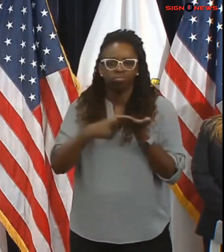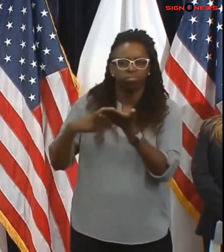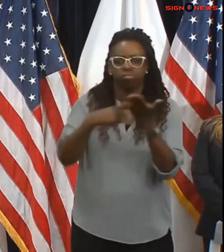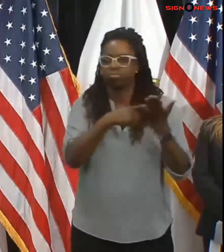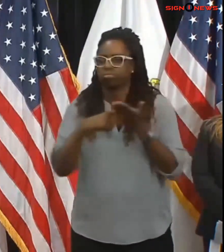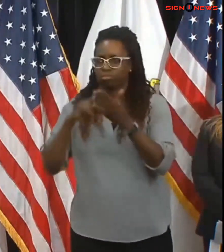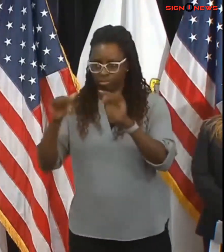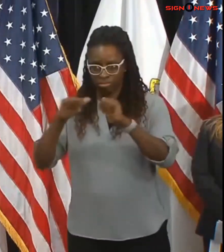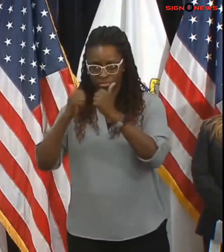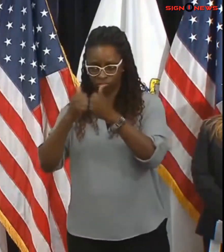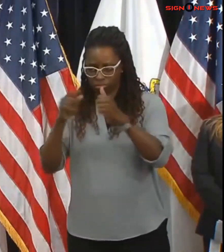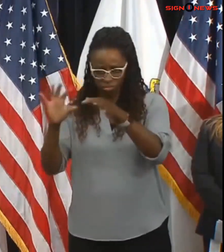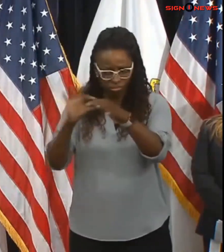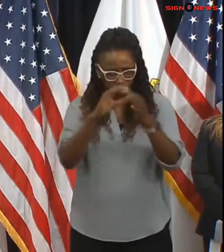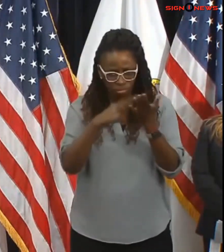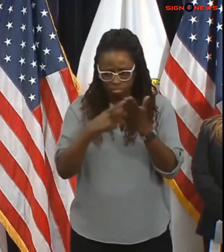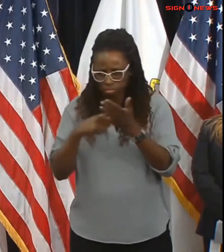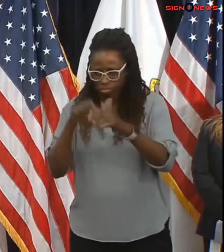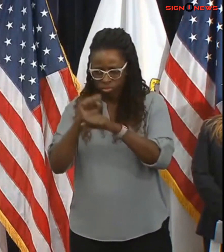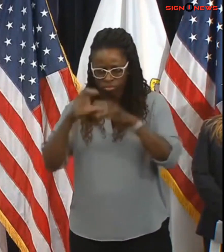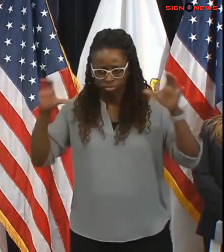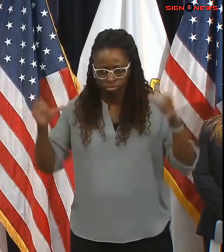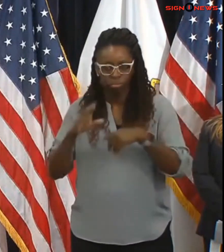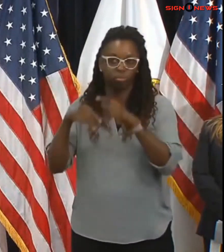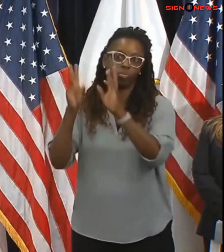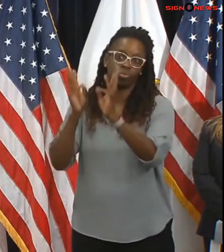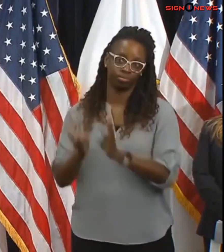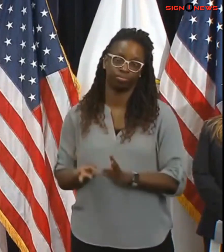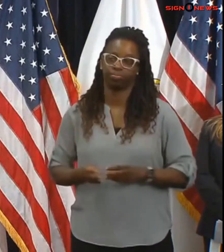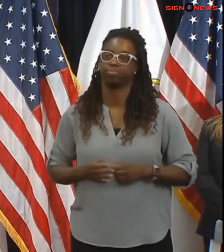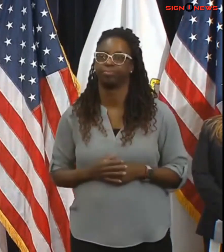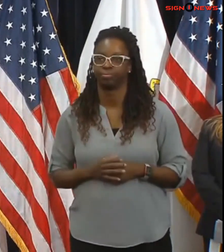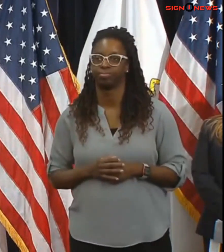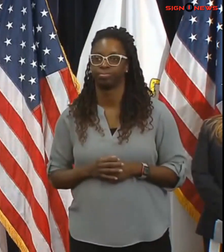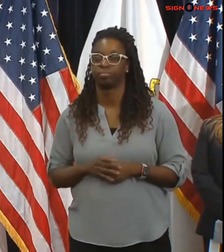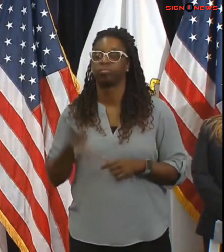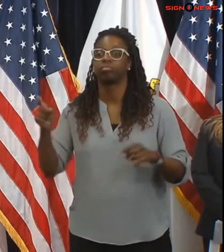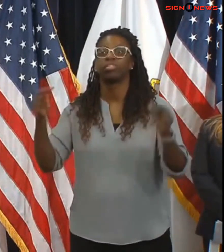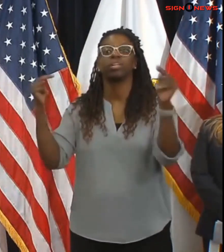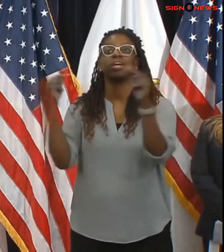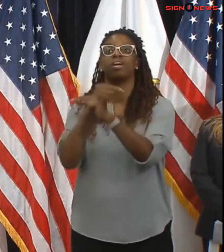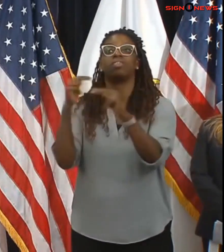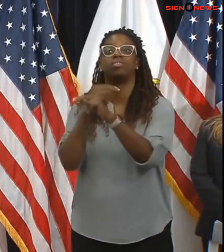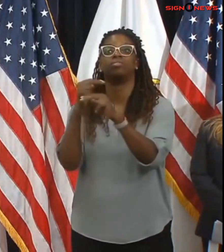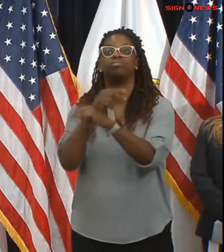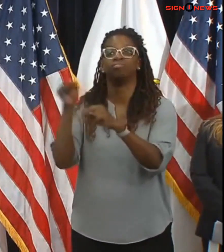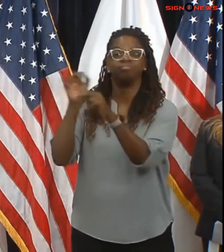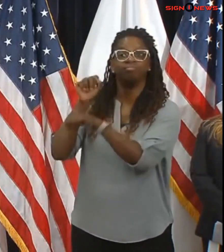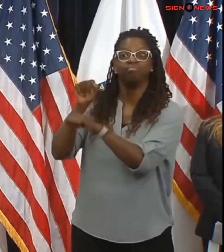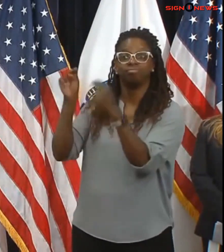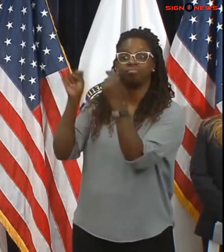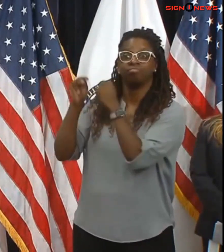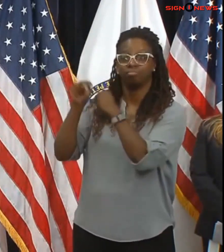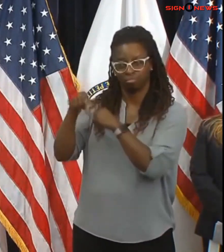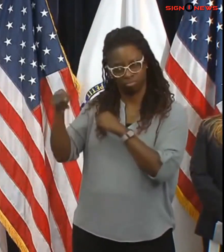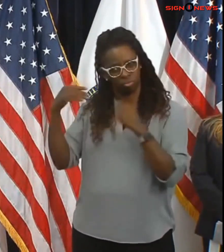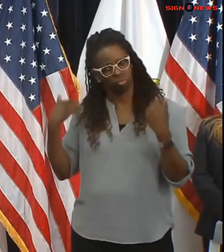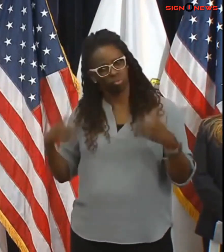states as well. The high rate of snowfall tomorrow means it will be especially challenging for crews